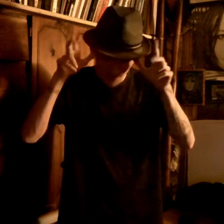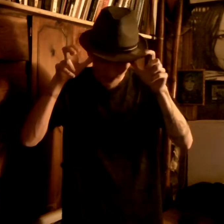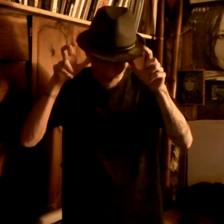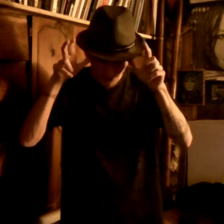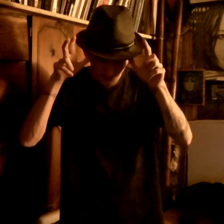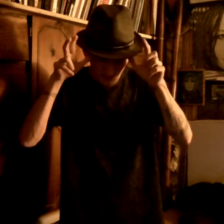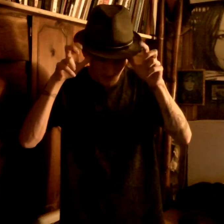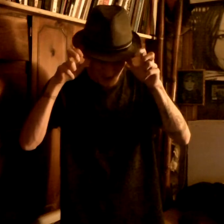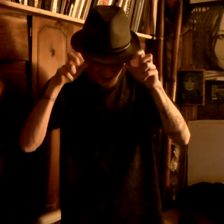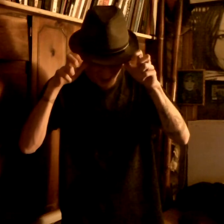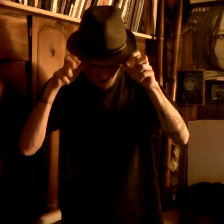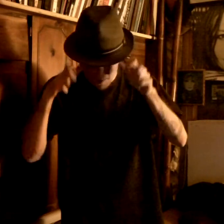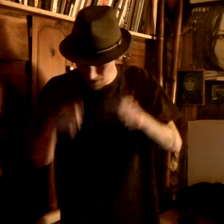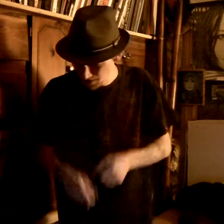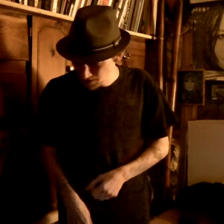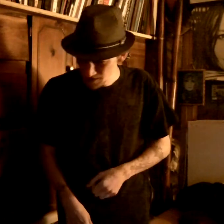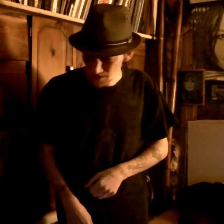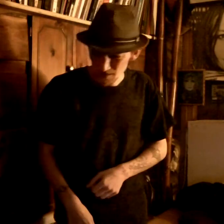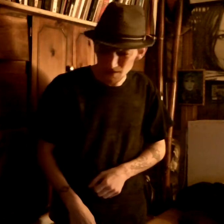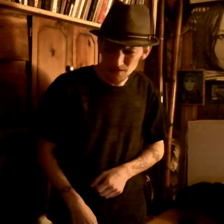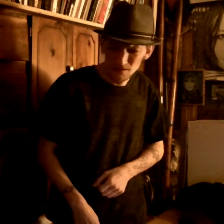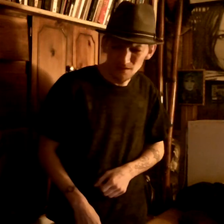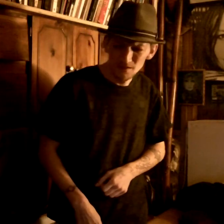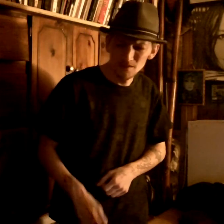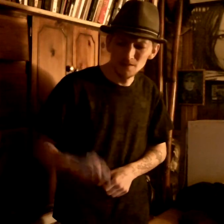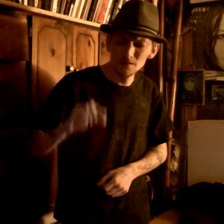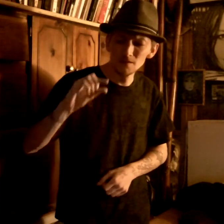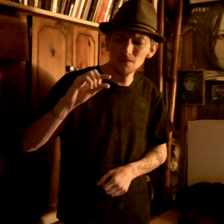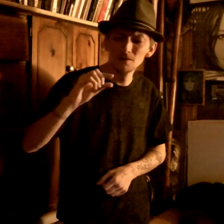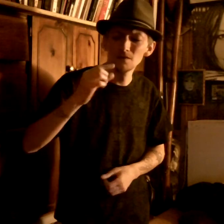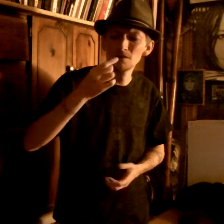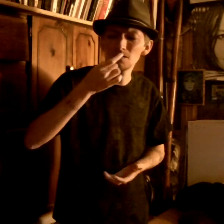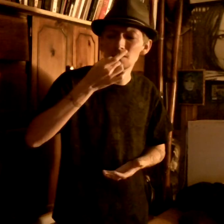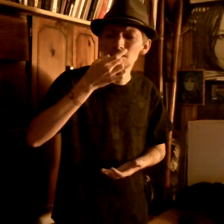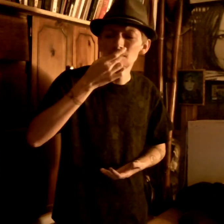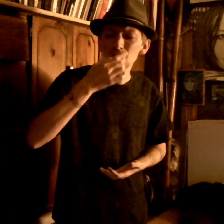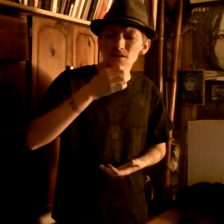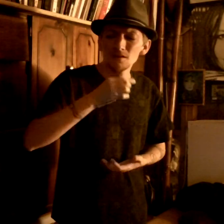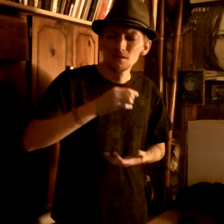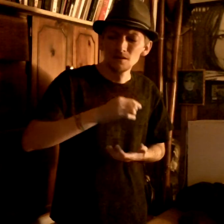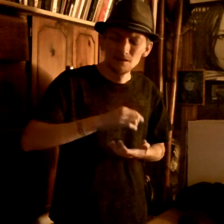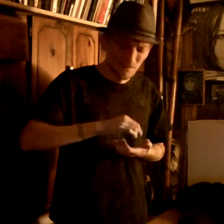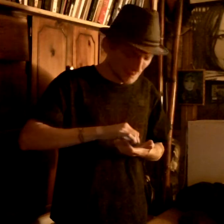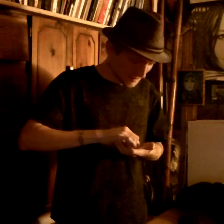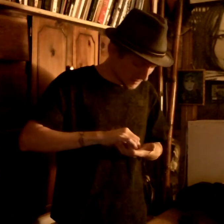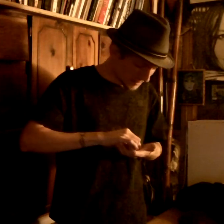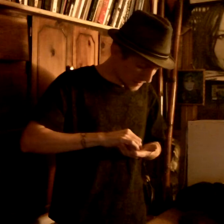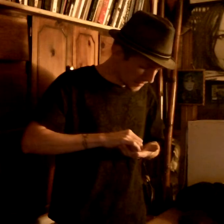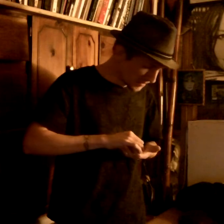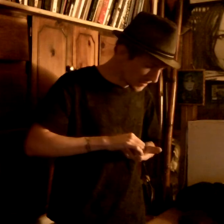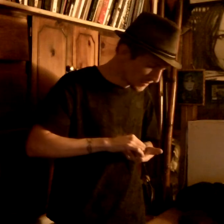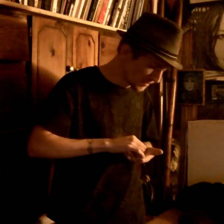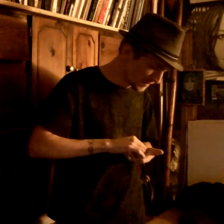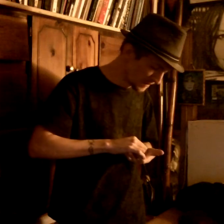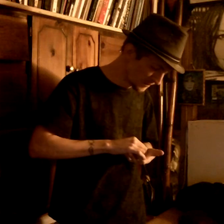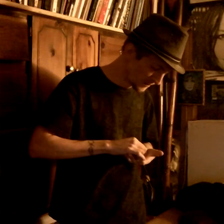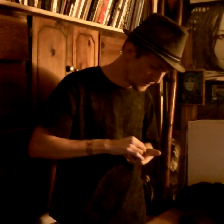terrorist? This little pill in my hand Oh,